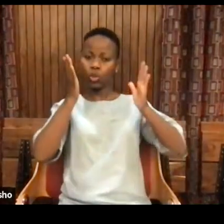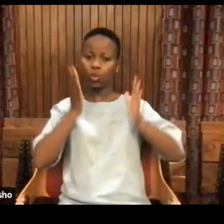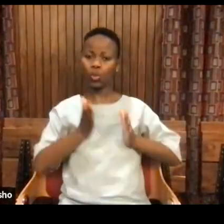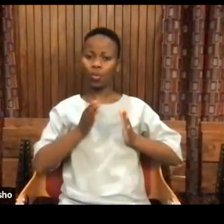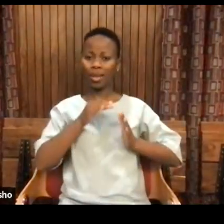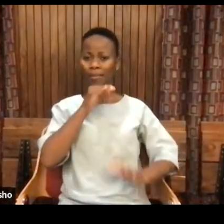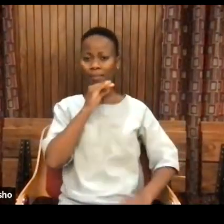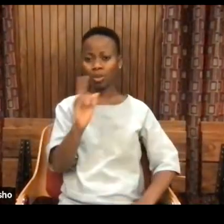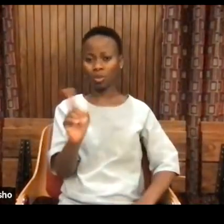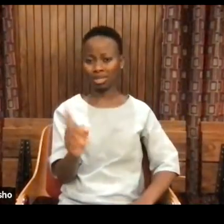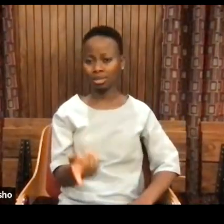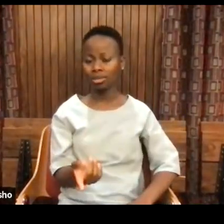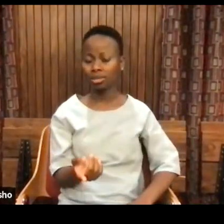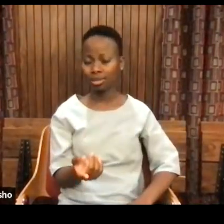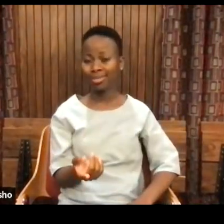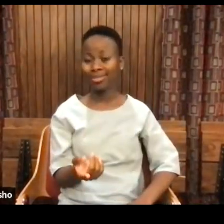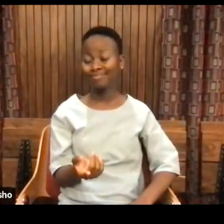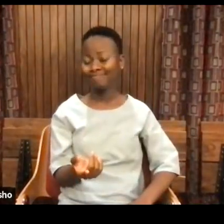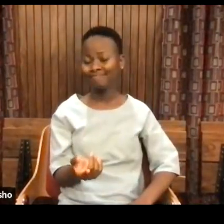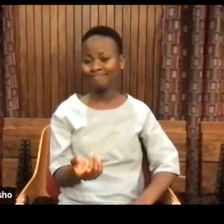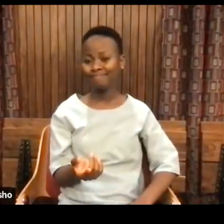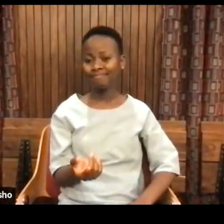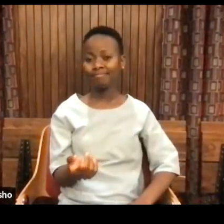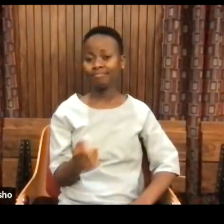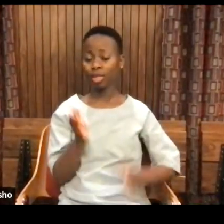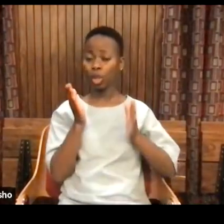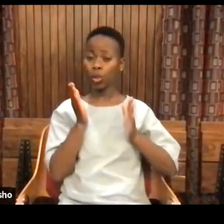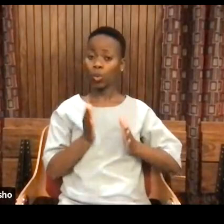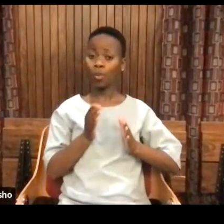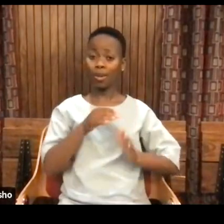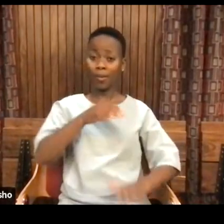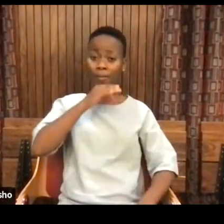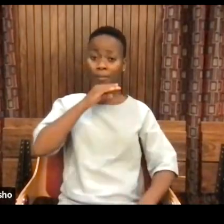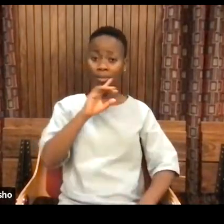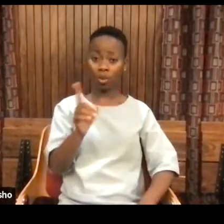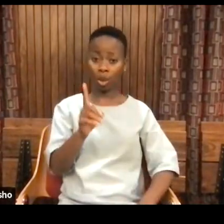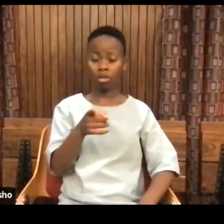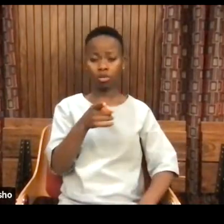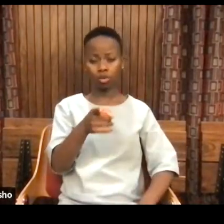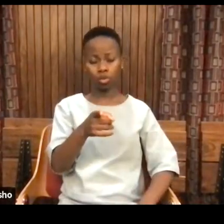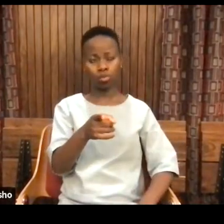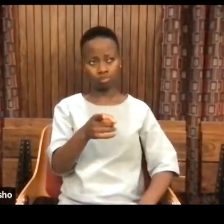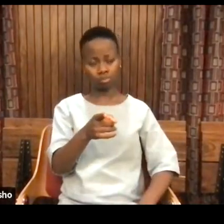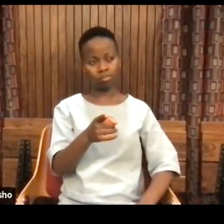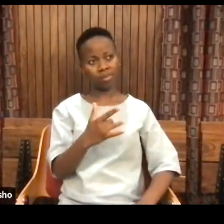and that is to experience being valued.